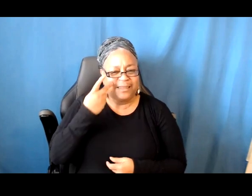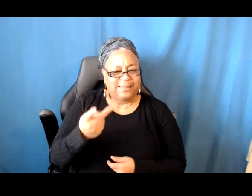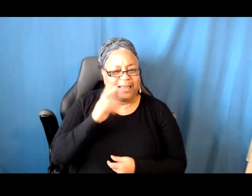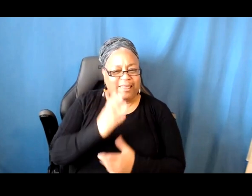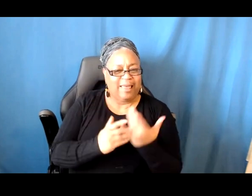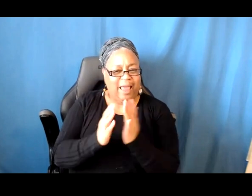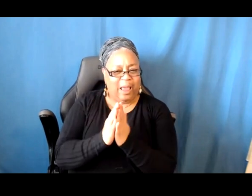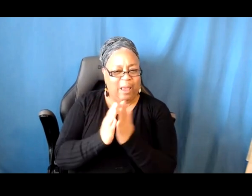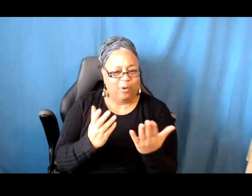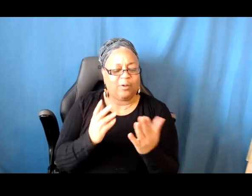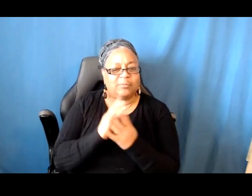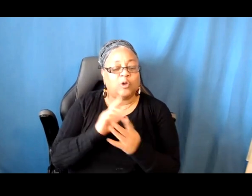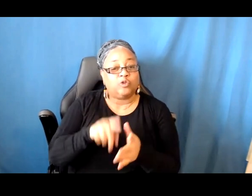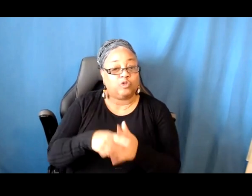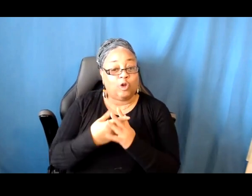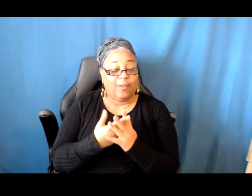yourself.